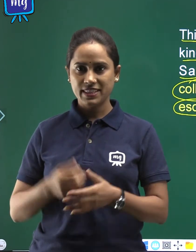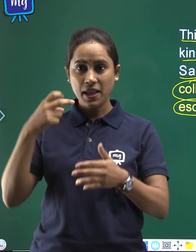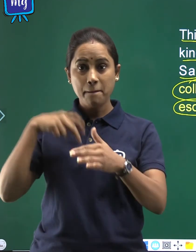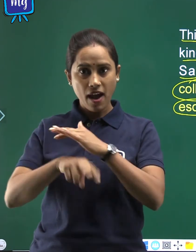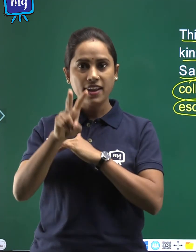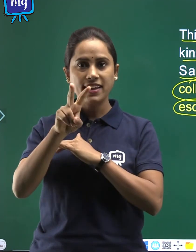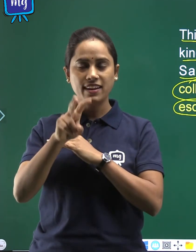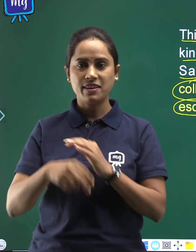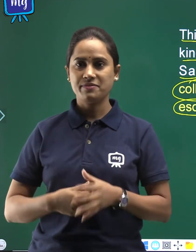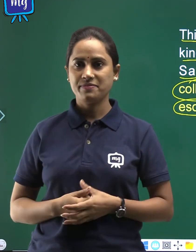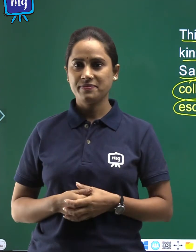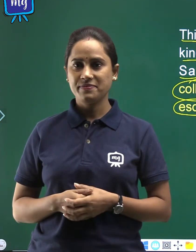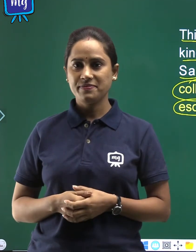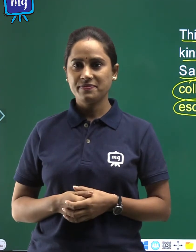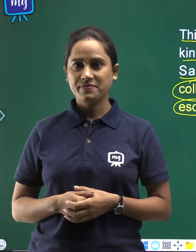baahar nikalna.